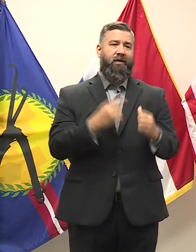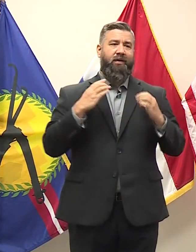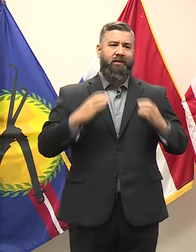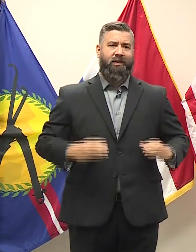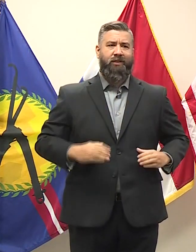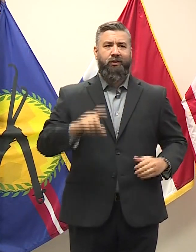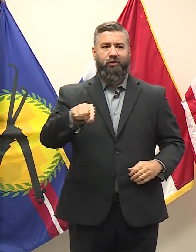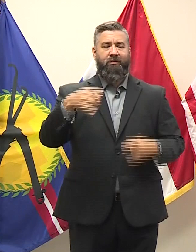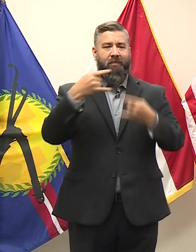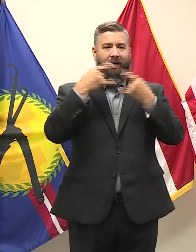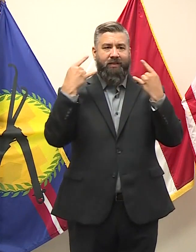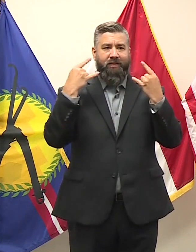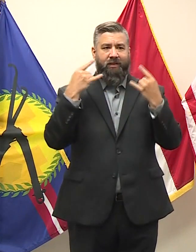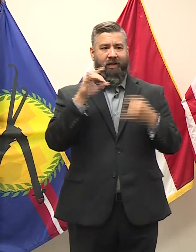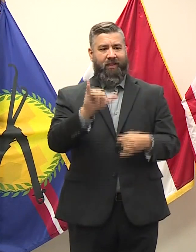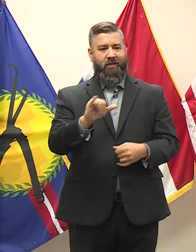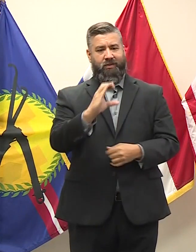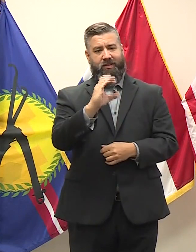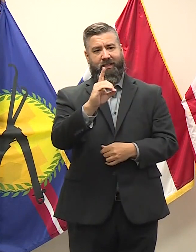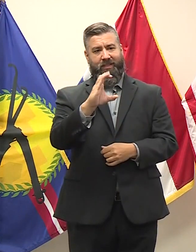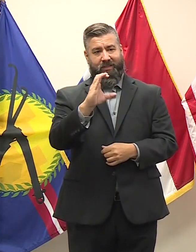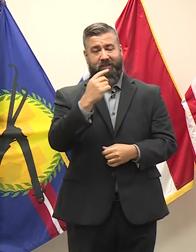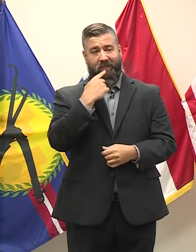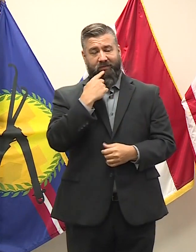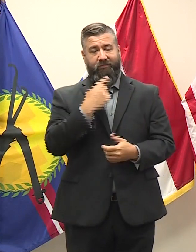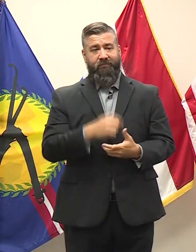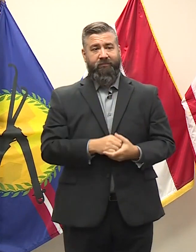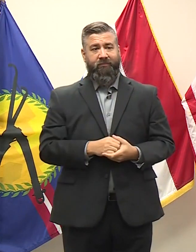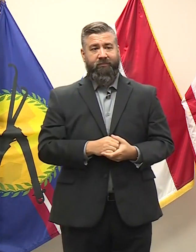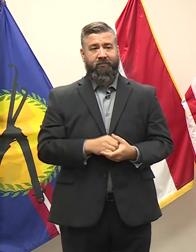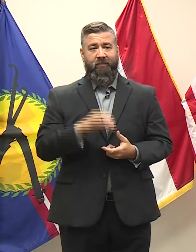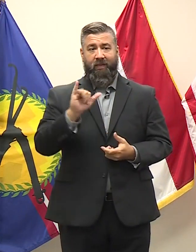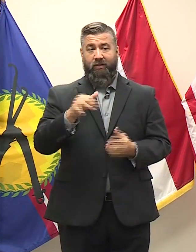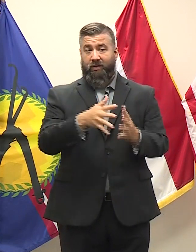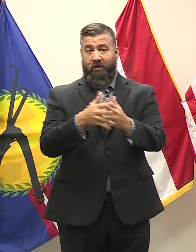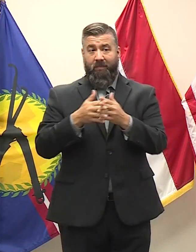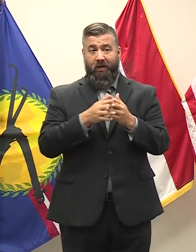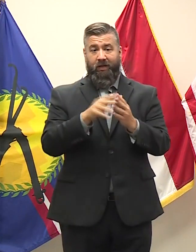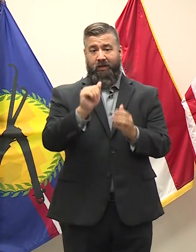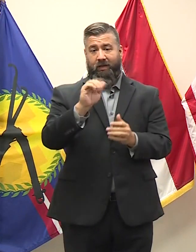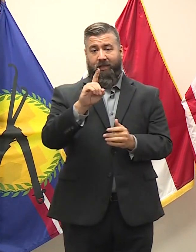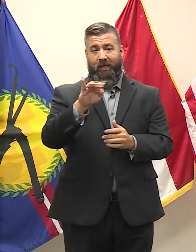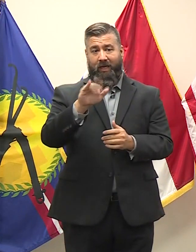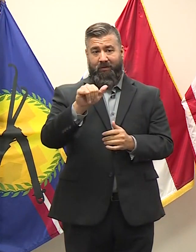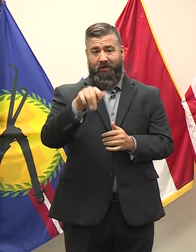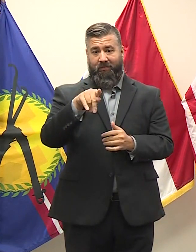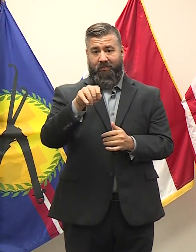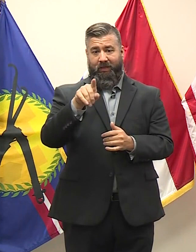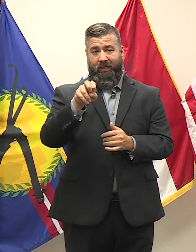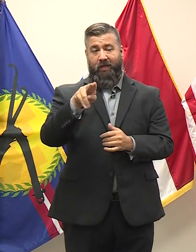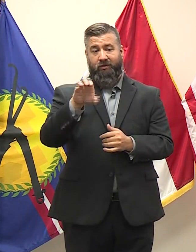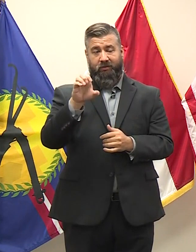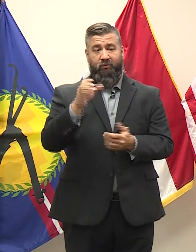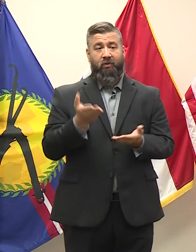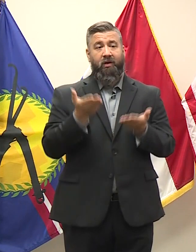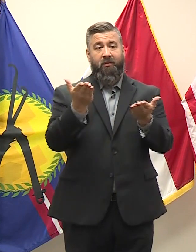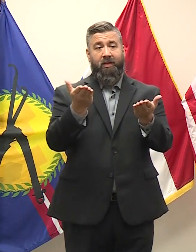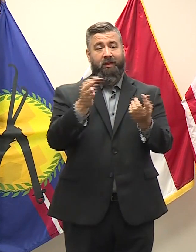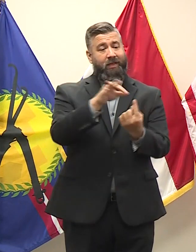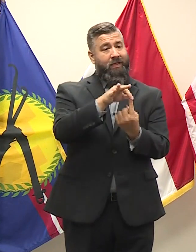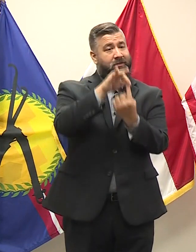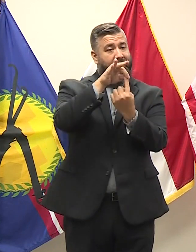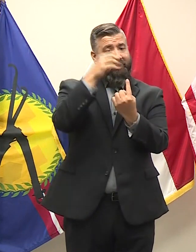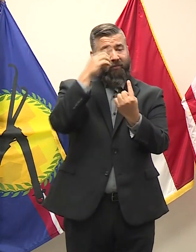should wear masks. That's what the CDC says. That's what the American Academy of Pediatrics has recommended, especially for children